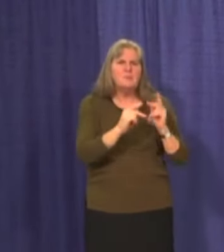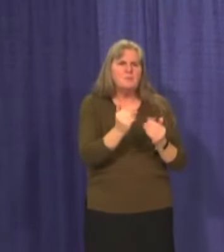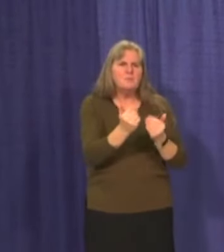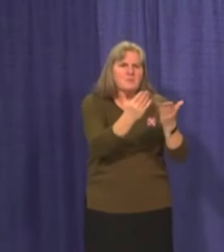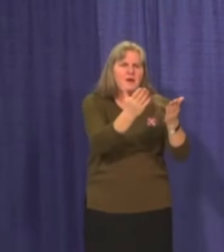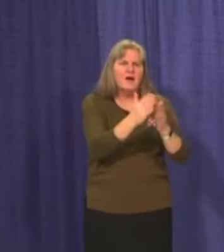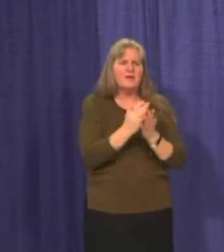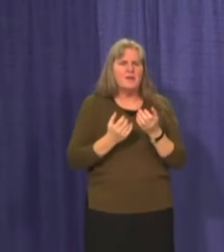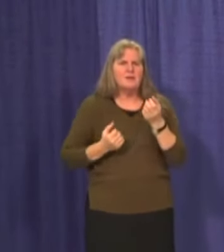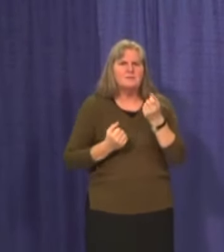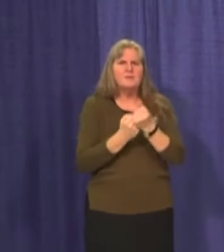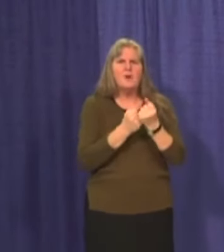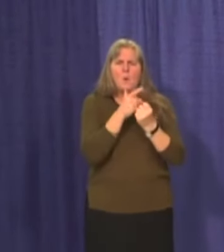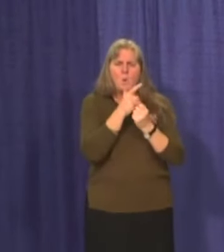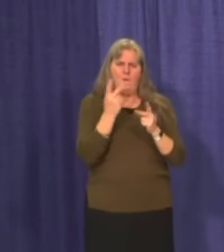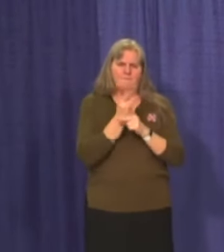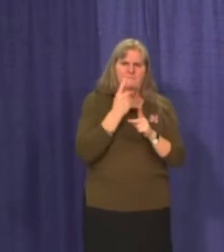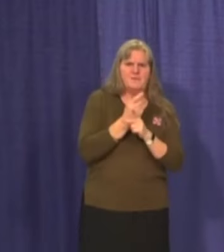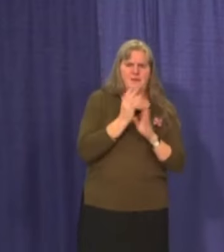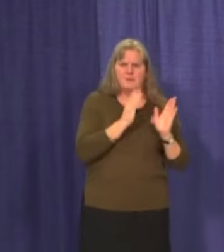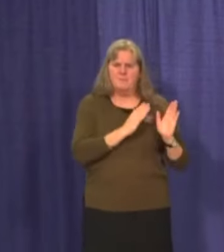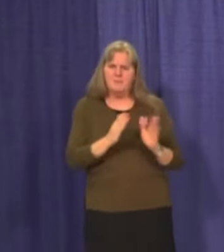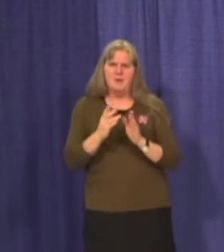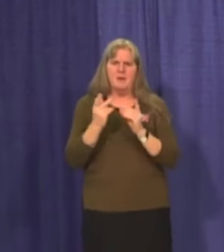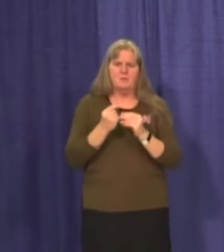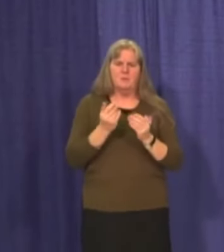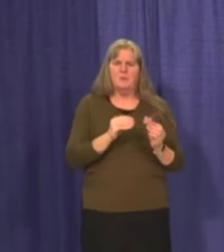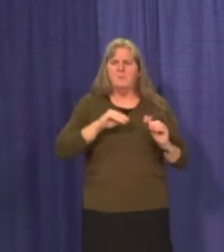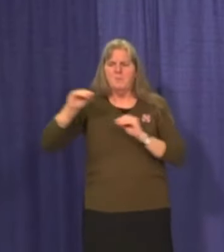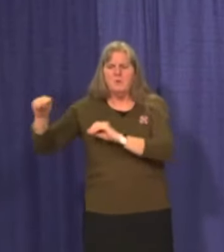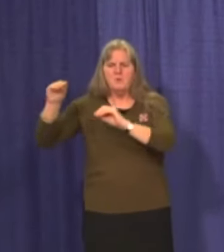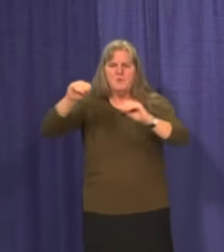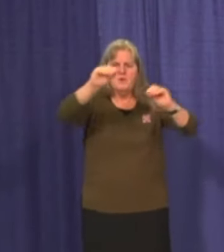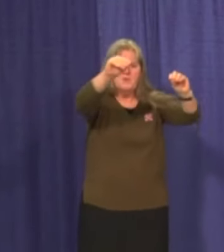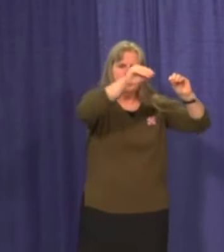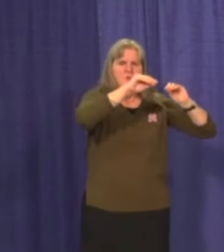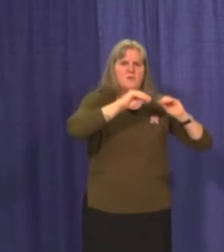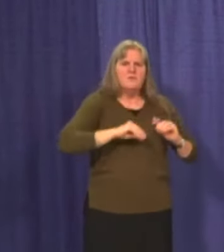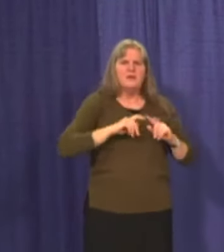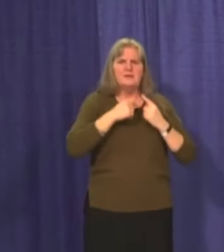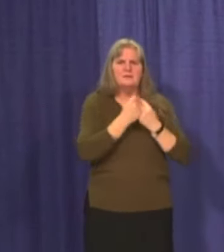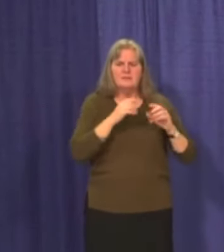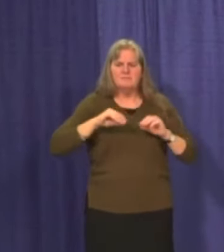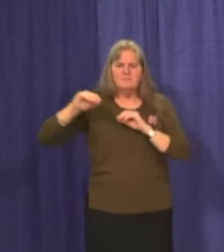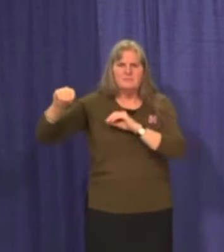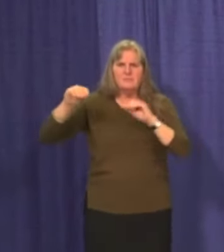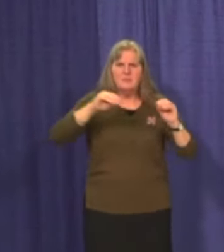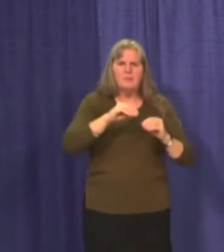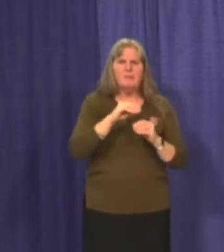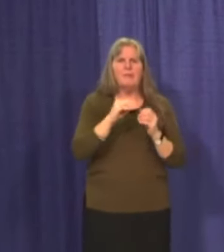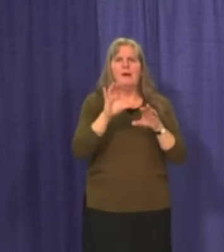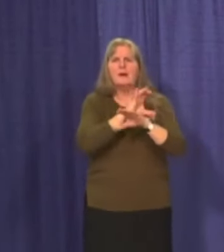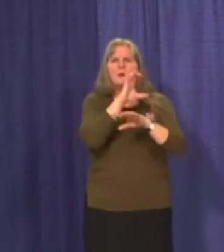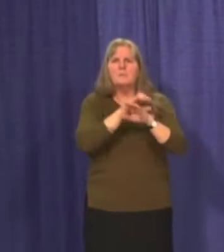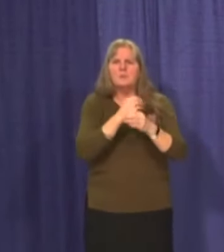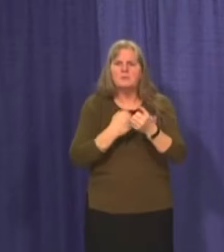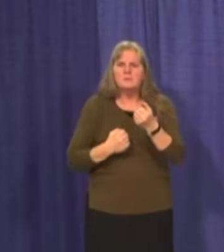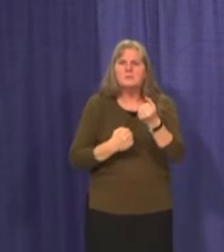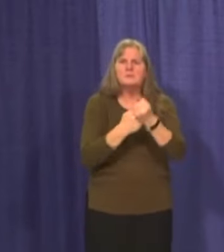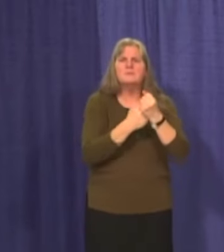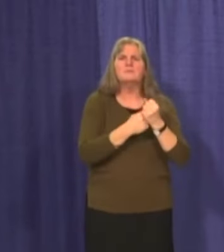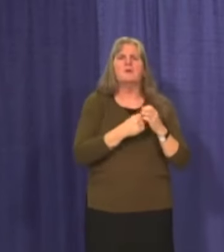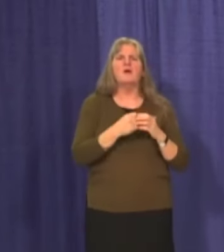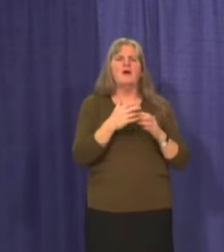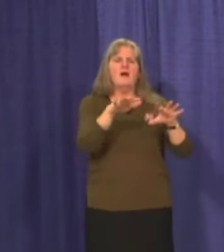and to the logistical teams doing all the moving around of vaccines, IT support, mobile